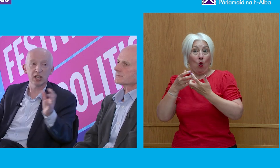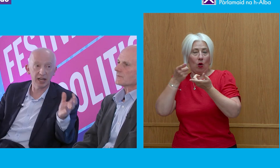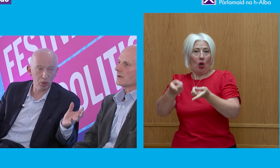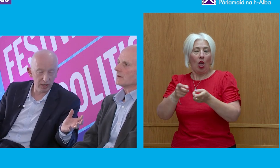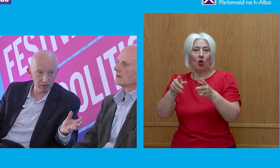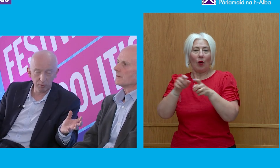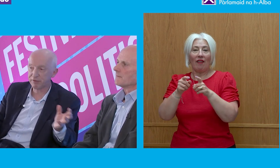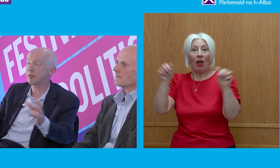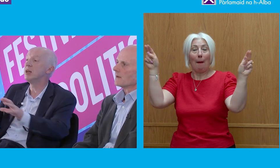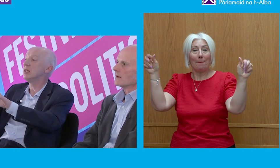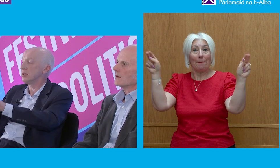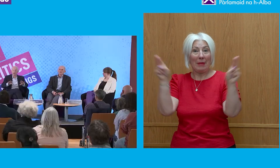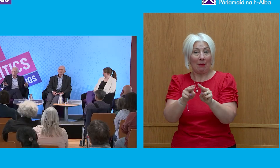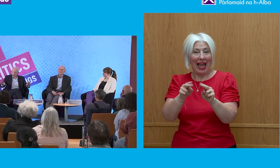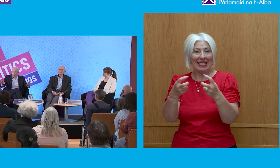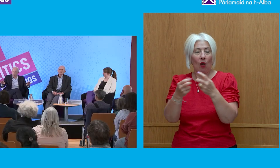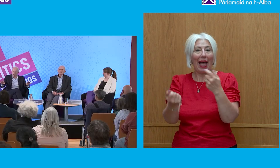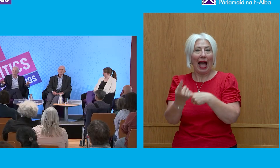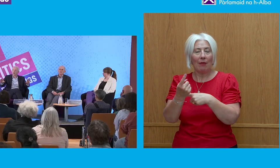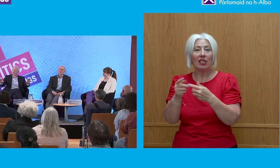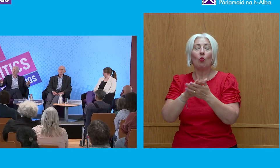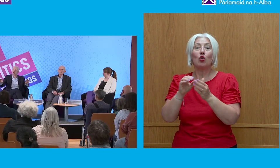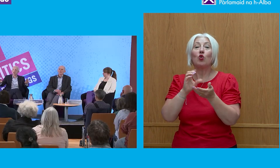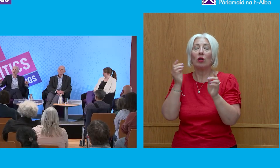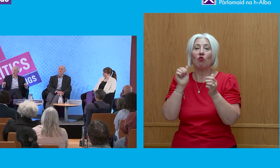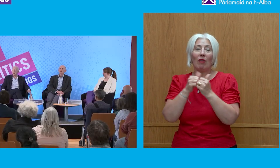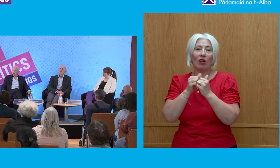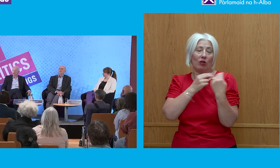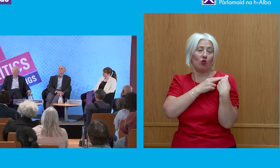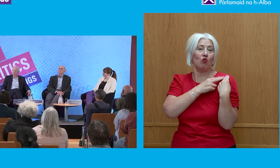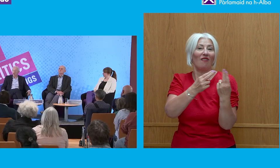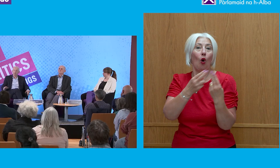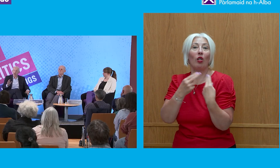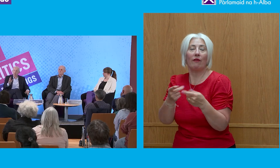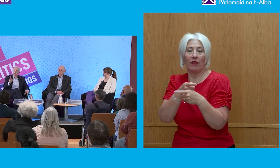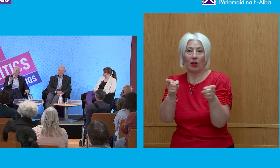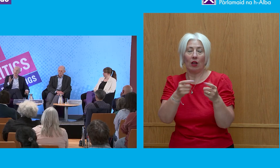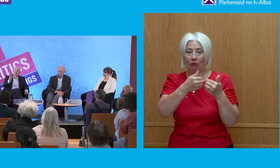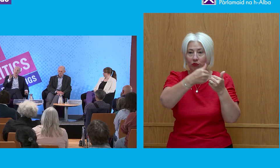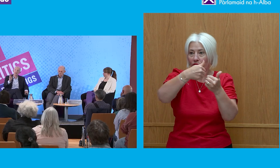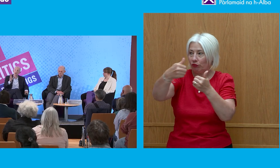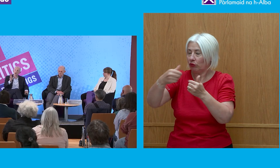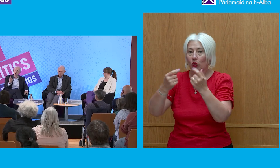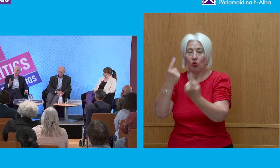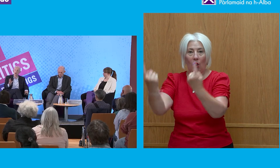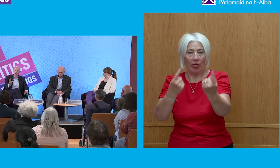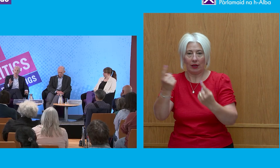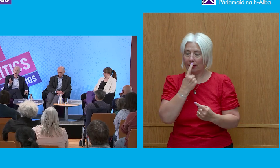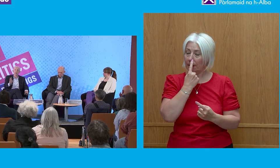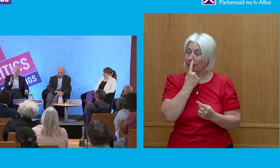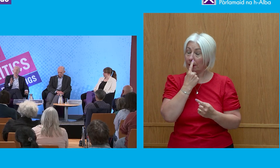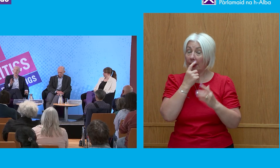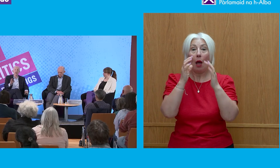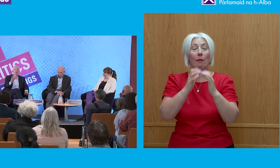patronage, and I quite agree with Philip, devolving authority and power elsewhere. Parliament itself as an institution